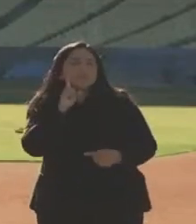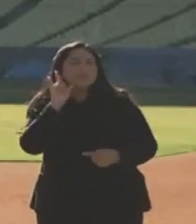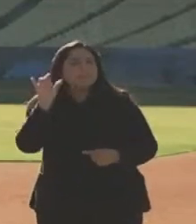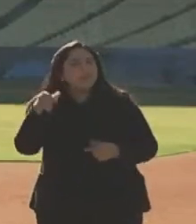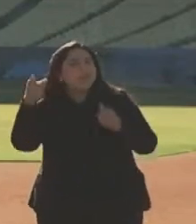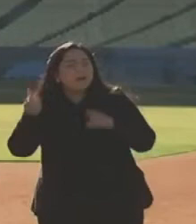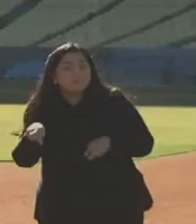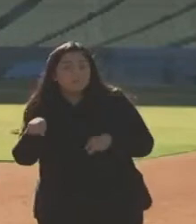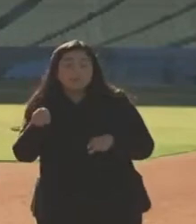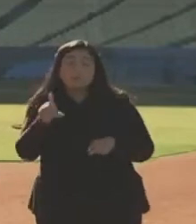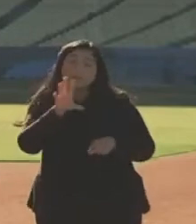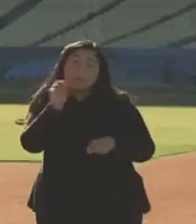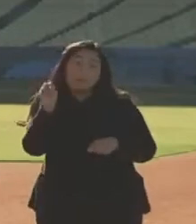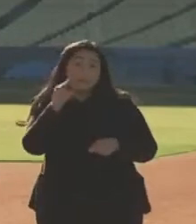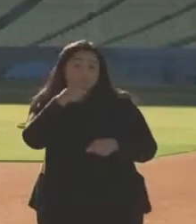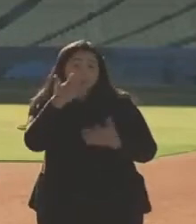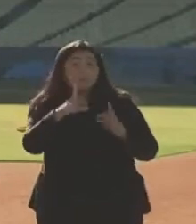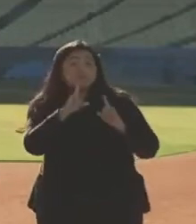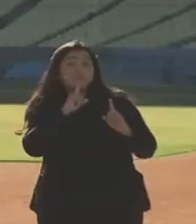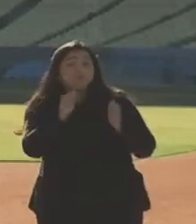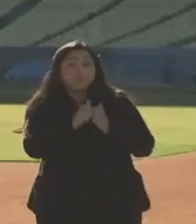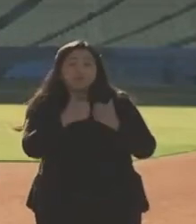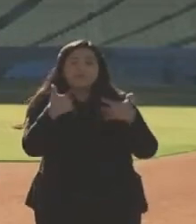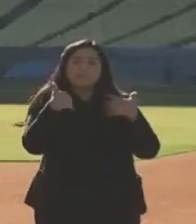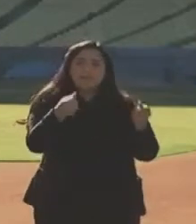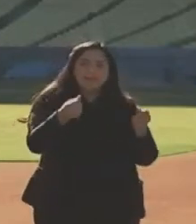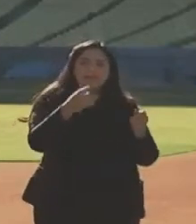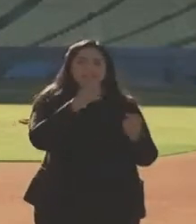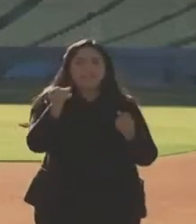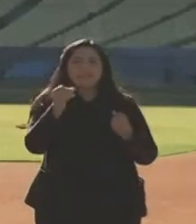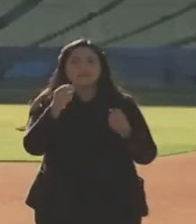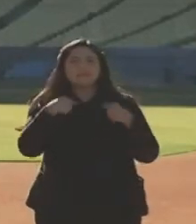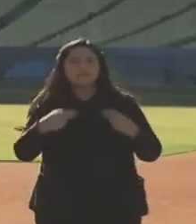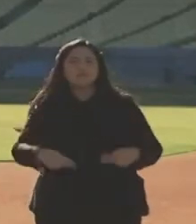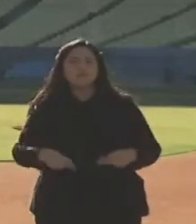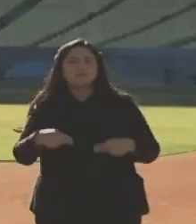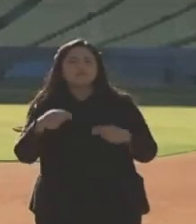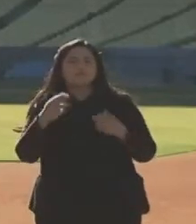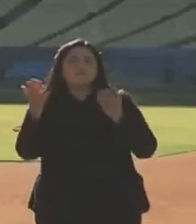have you spoken with Health and Human Services Secretary Alex Azar?